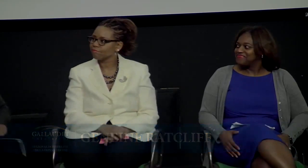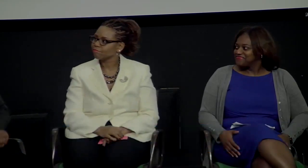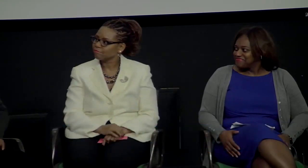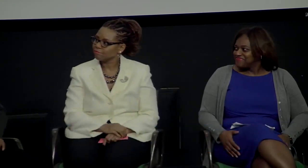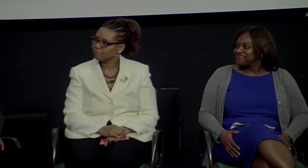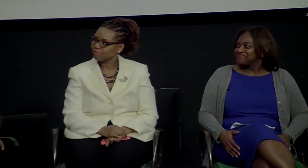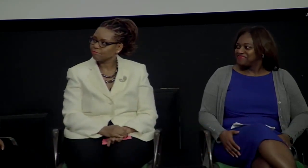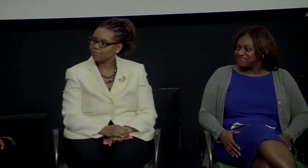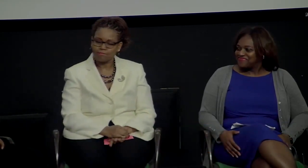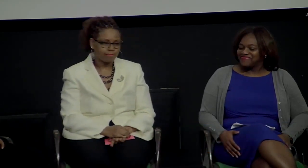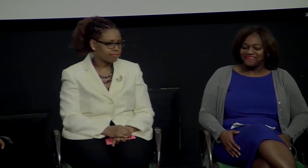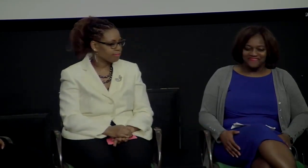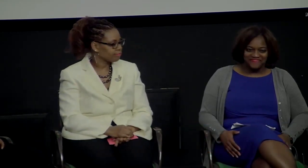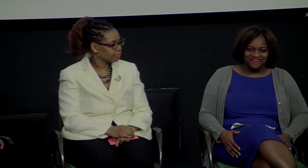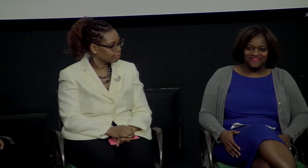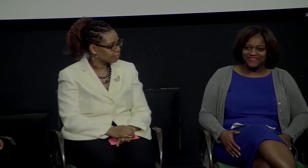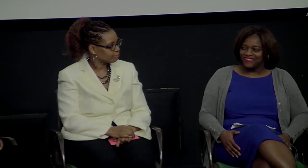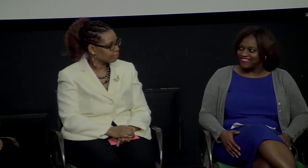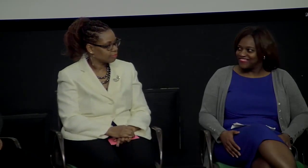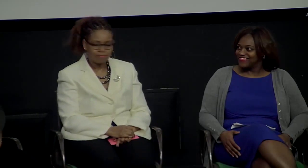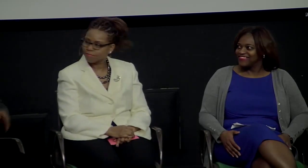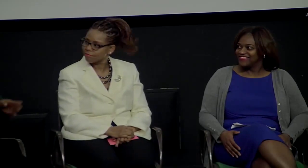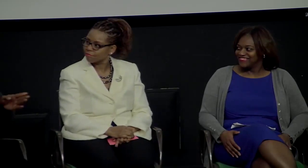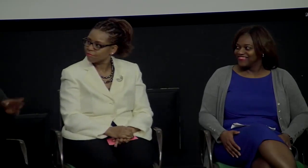And so, that's how. Agreed. Beautiful.